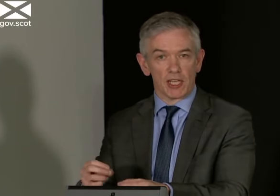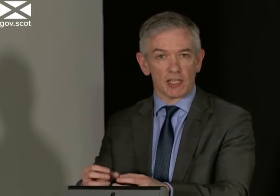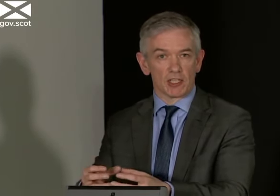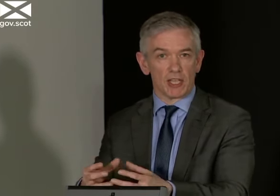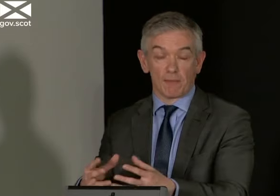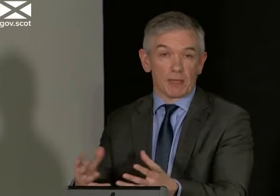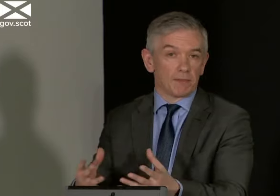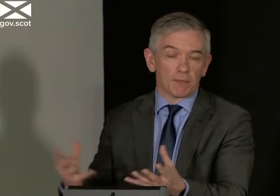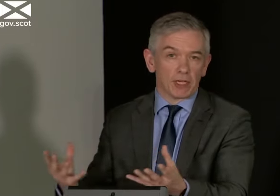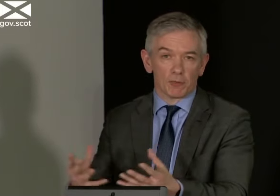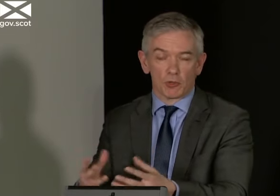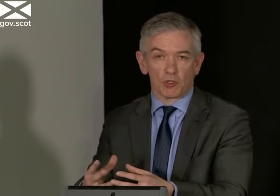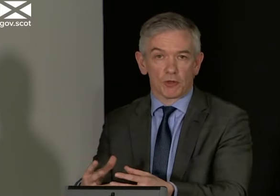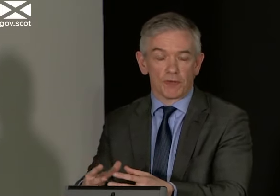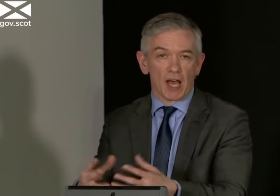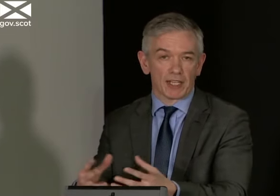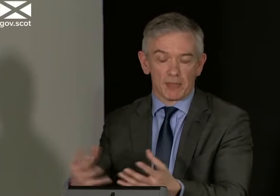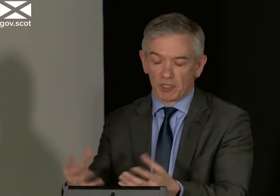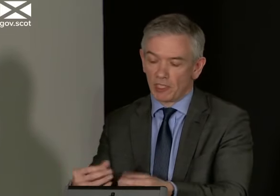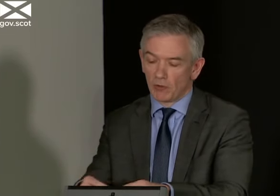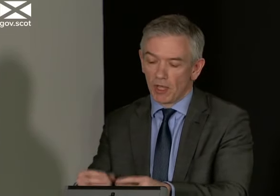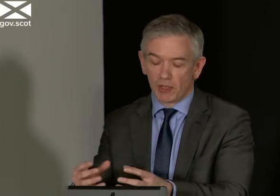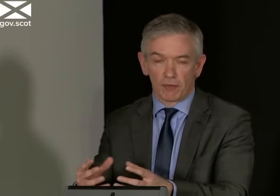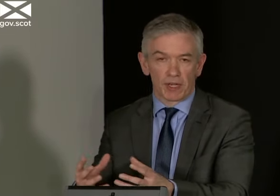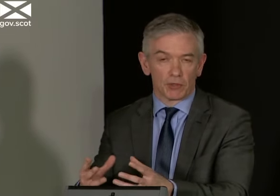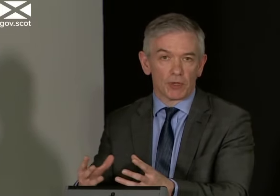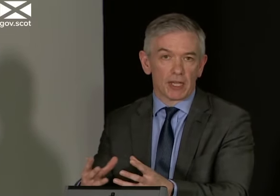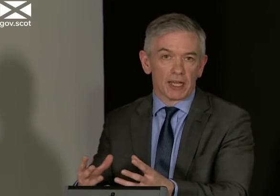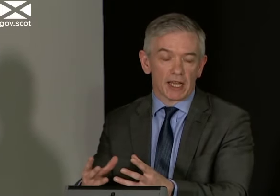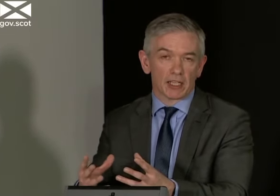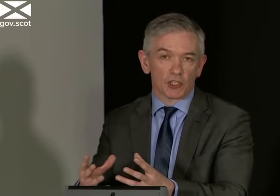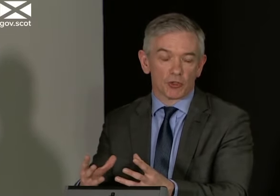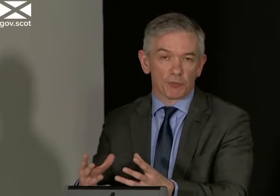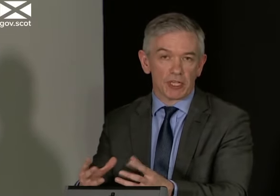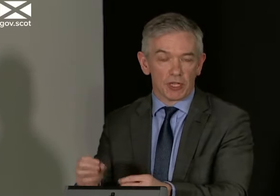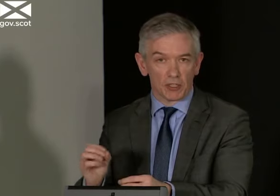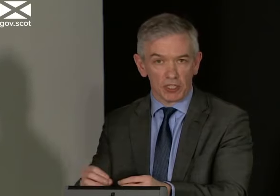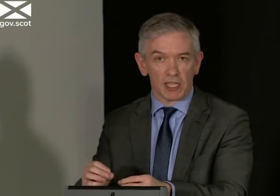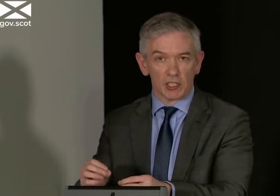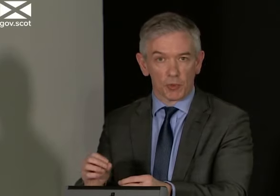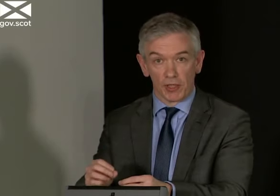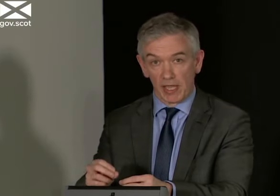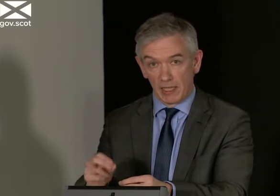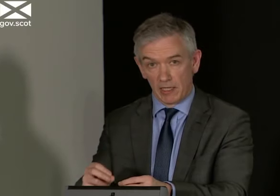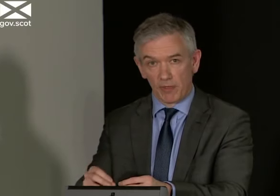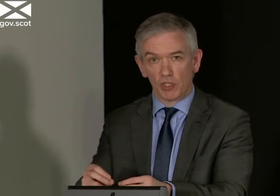all it does is it might pick up some sort of RNA material that the viral has shown is present. It doesn't tell us whether that individual